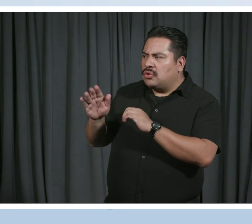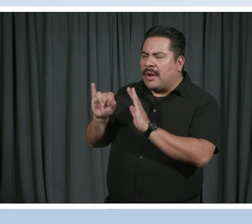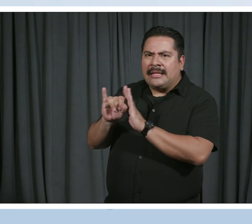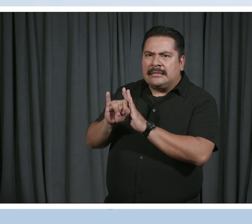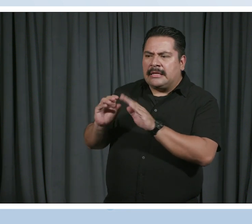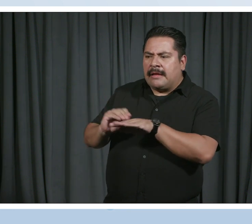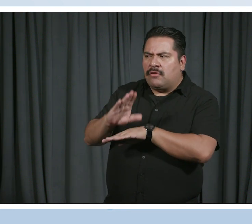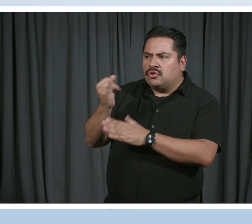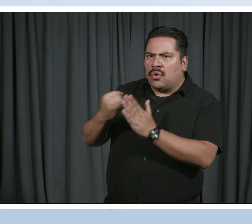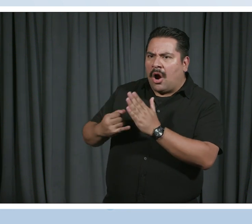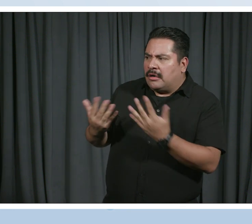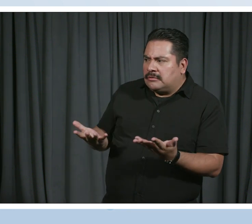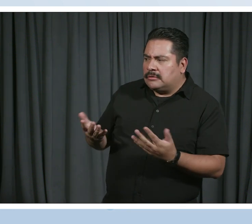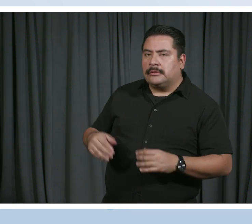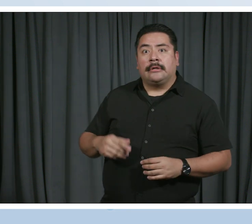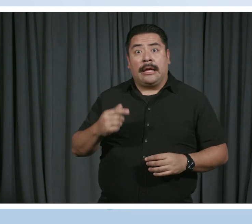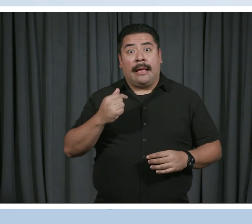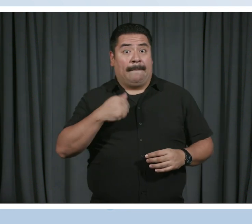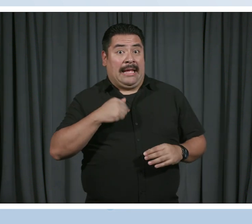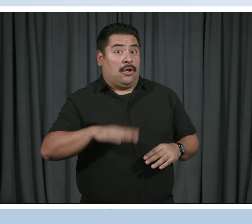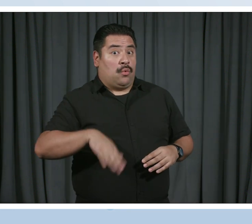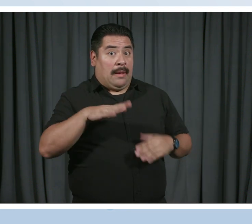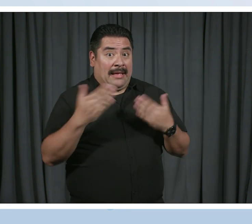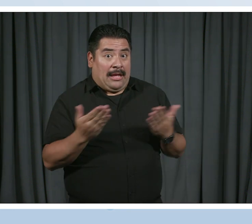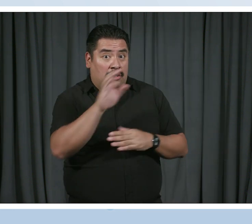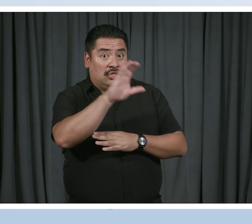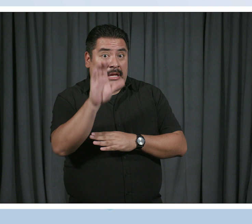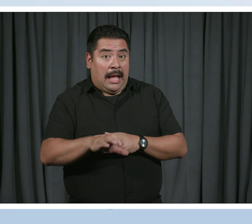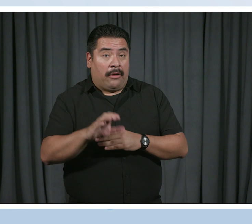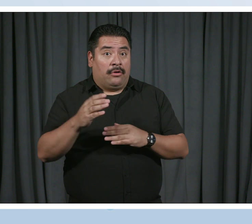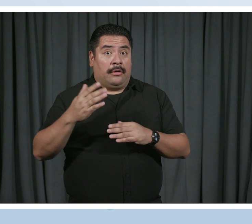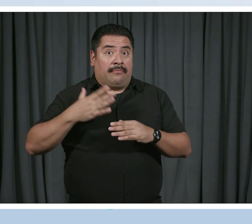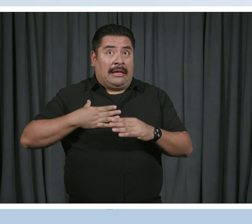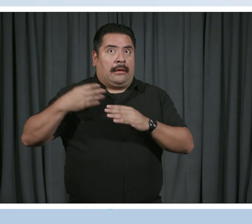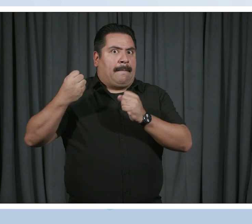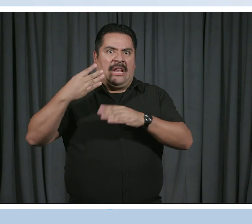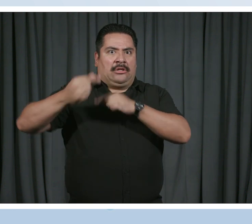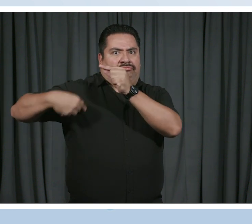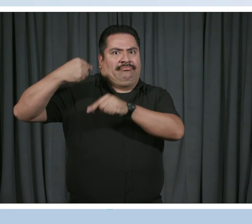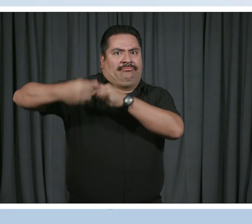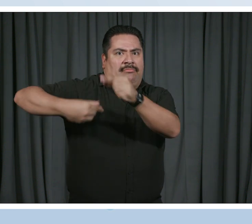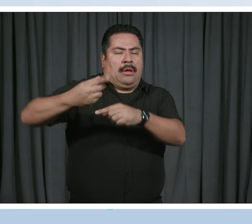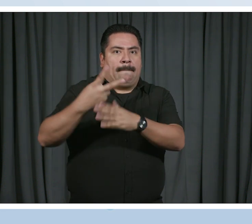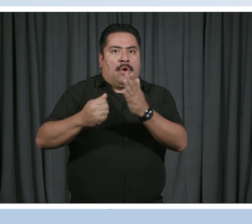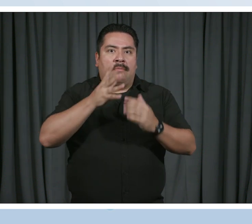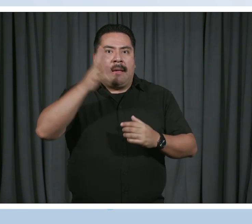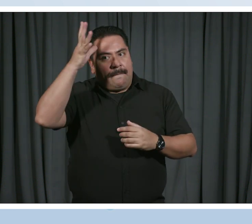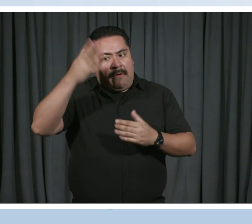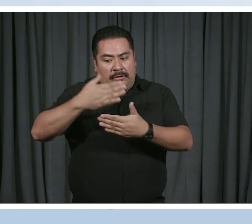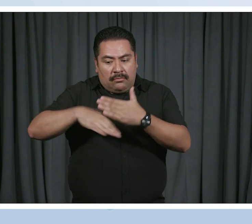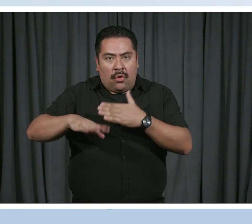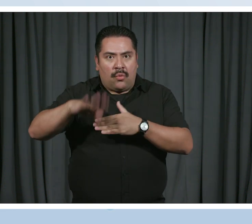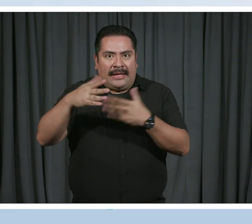grew up here in Chicago. I'm a kid that's from generations of Chicagoans. Both of my parents were born and raised here as well.